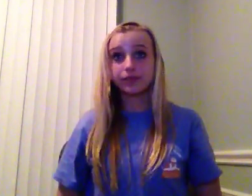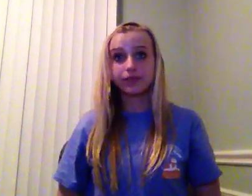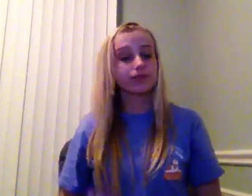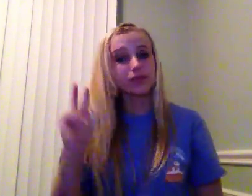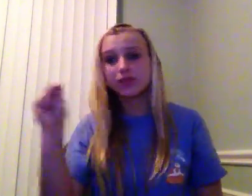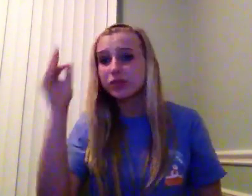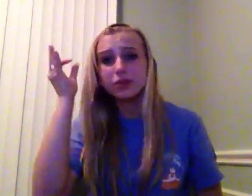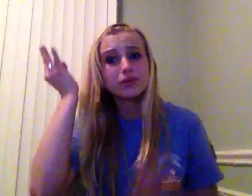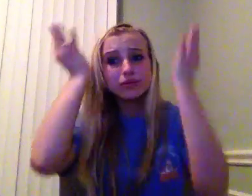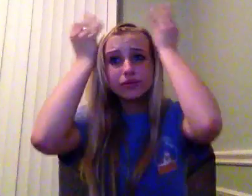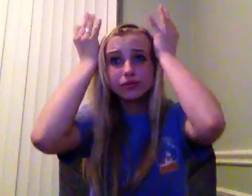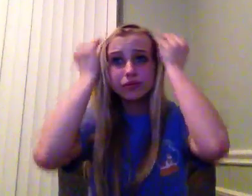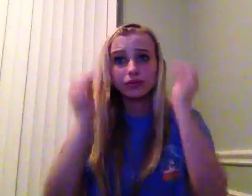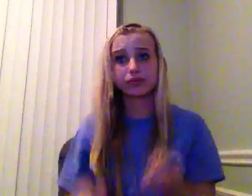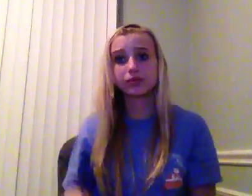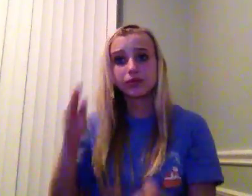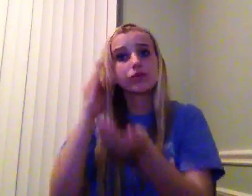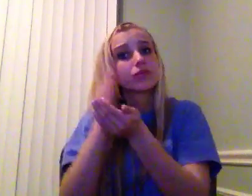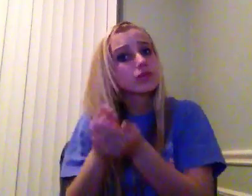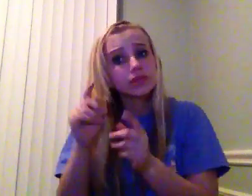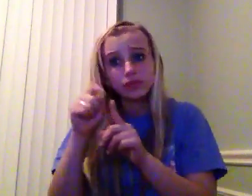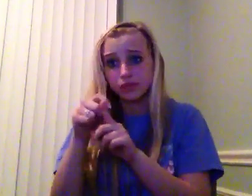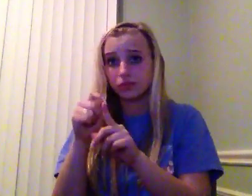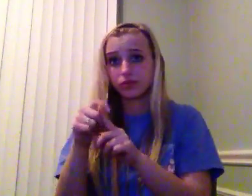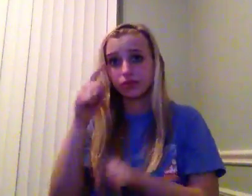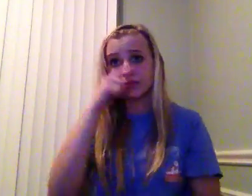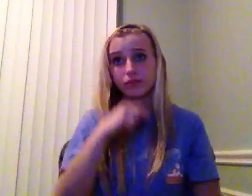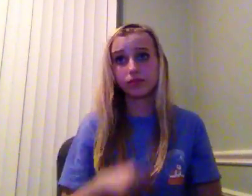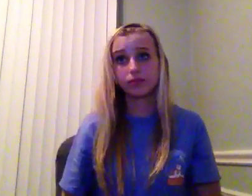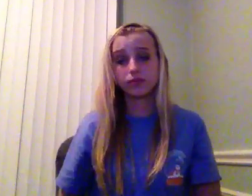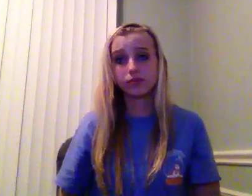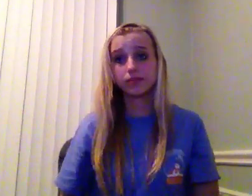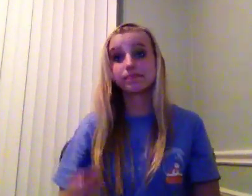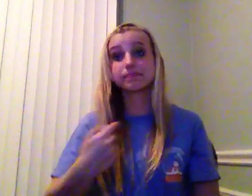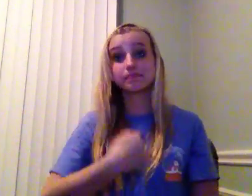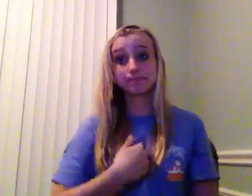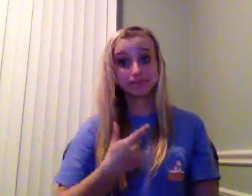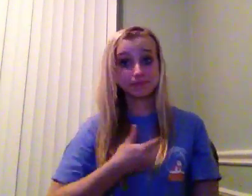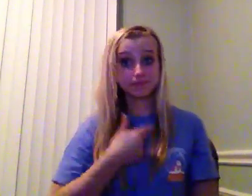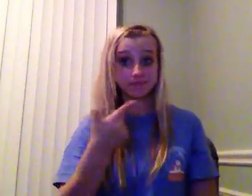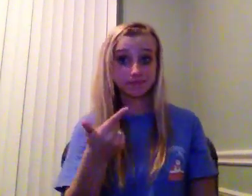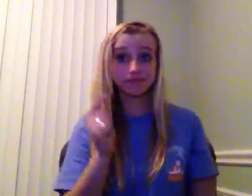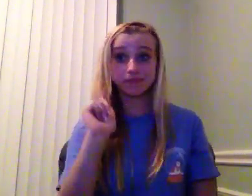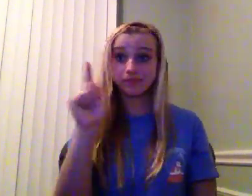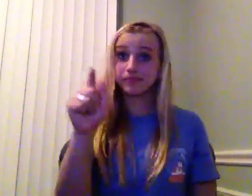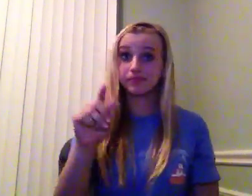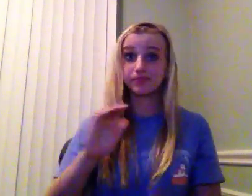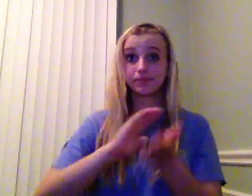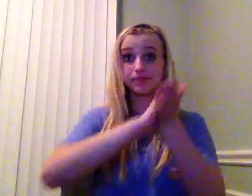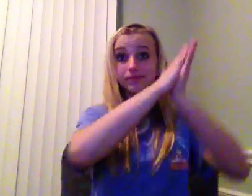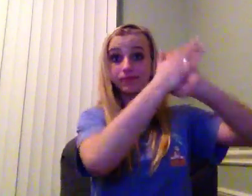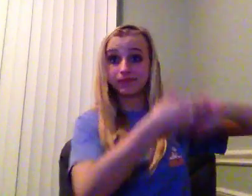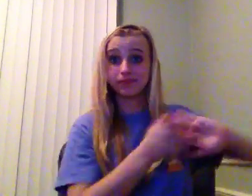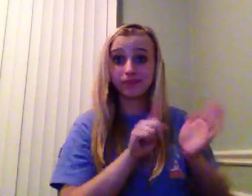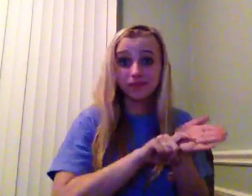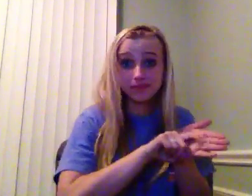Shame on you bunny Fufu. Stop hurting the mice or I will turn you into a worm.